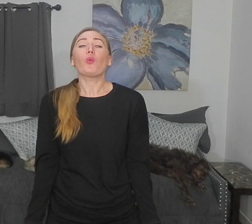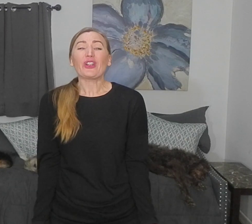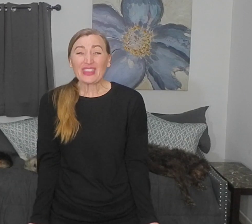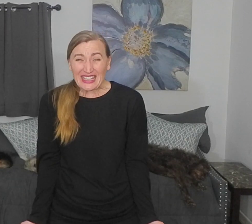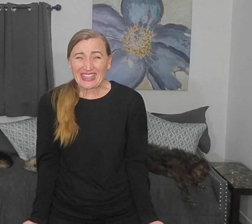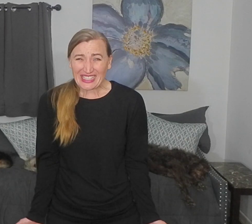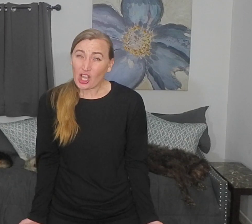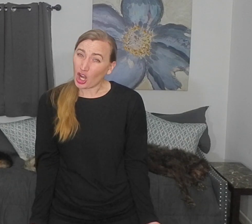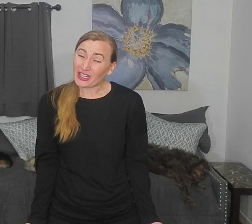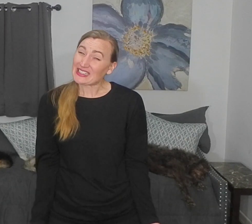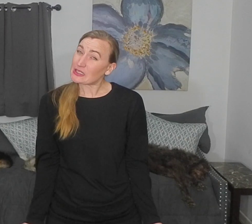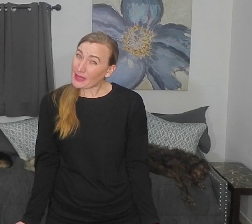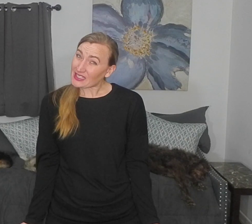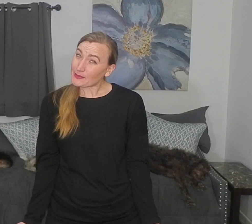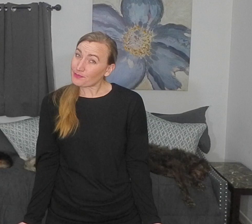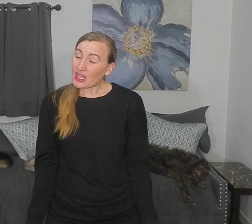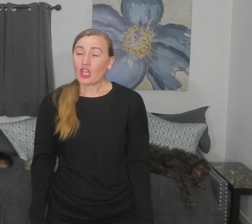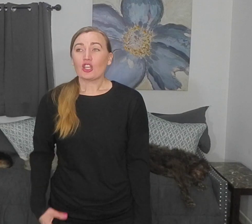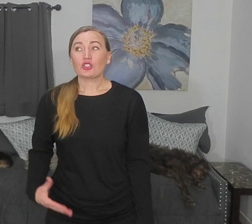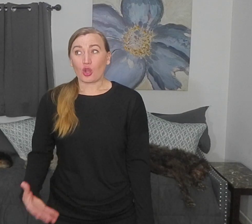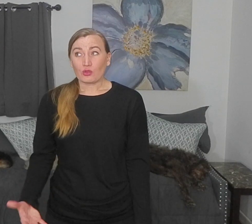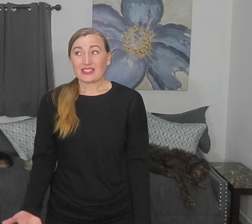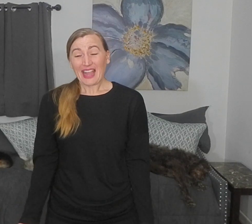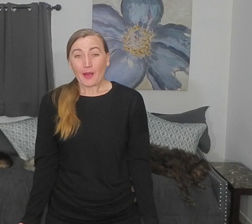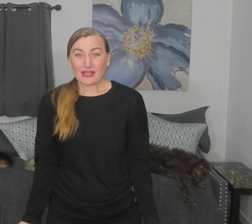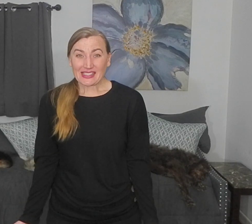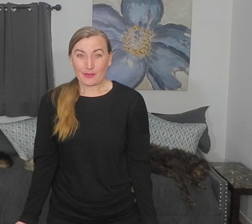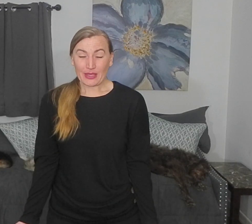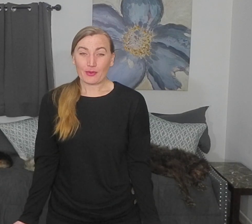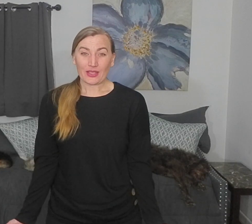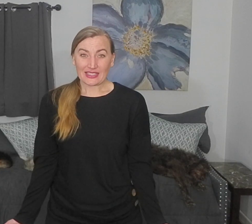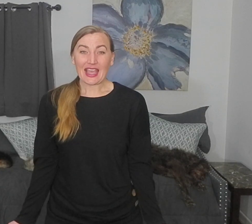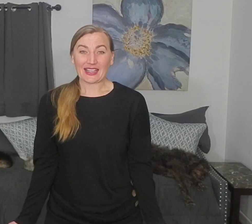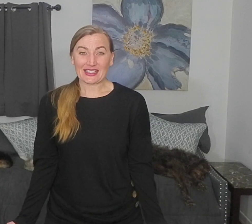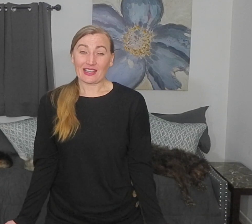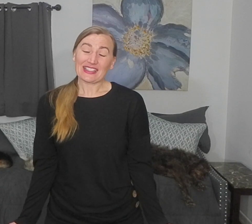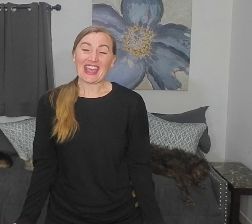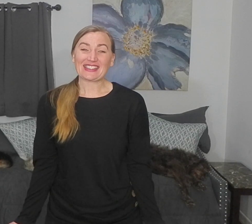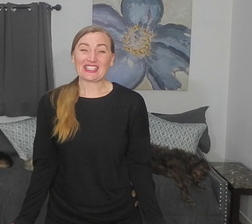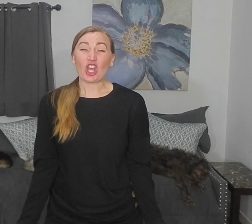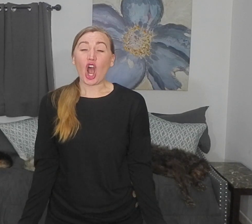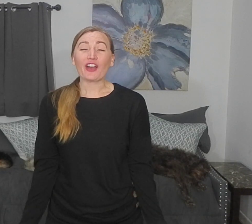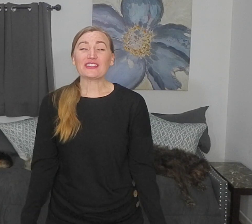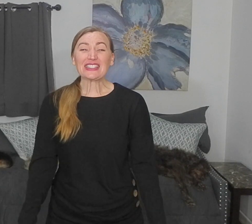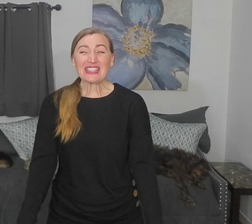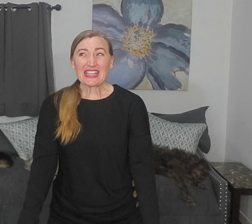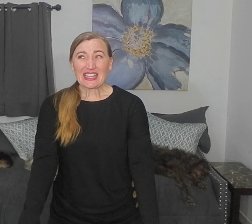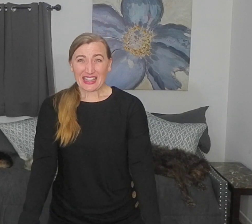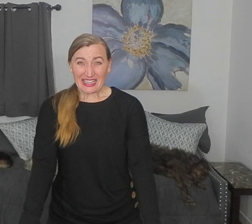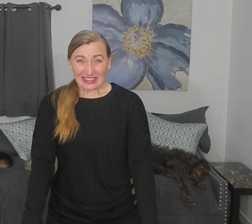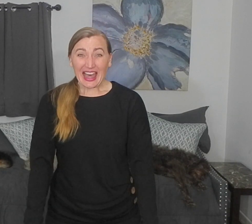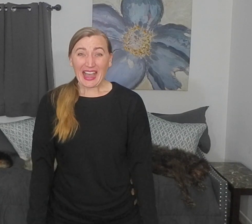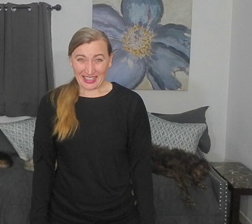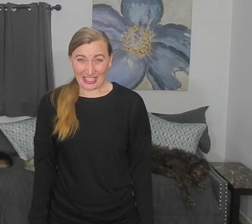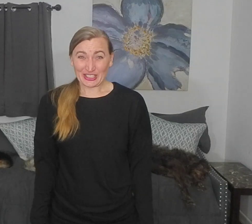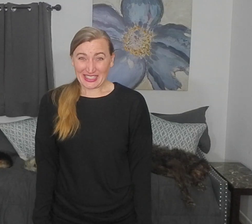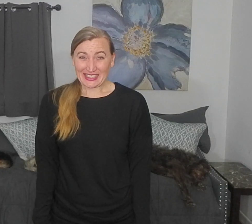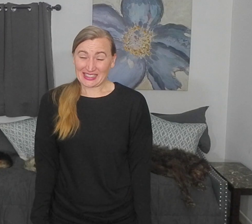where the knees are in space. So to compensate people with ataxia, ataxians often they lock their knees and